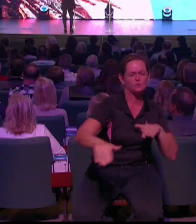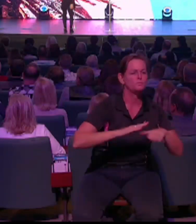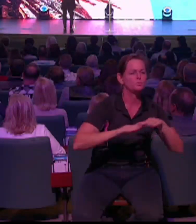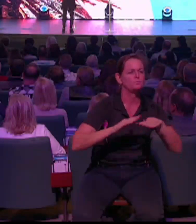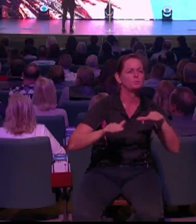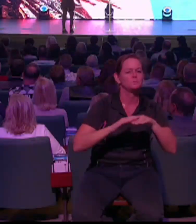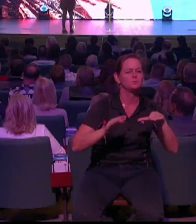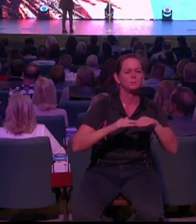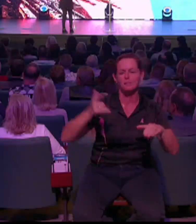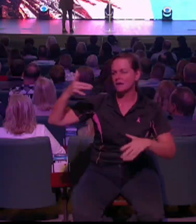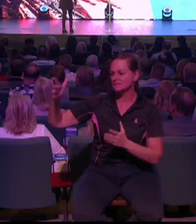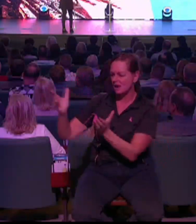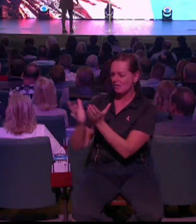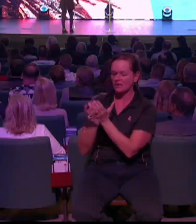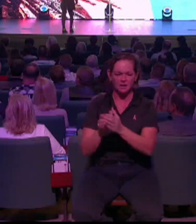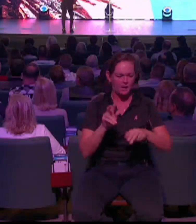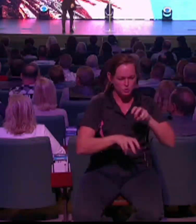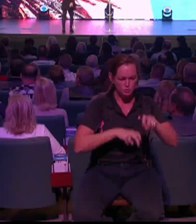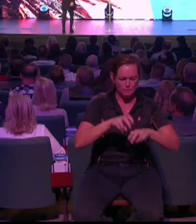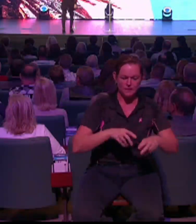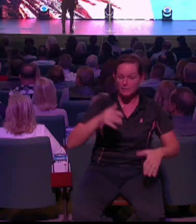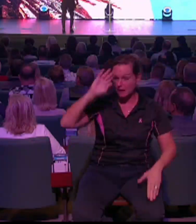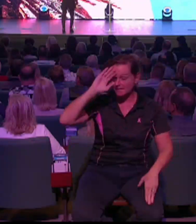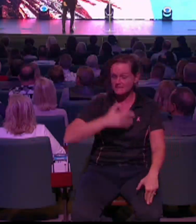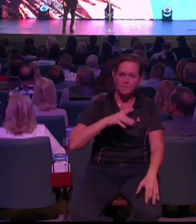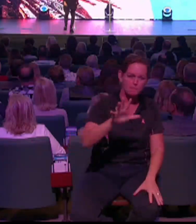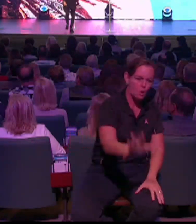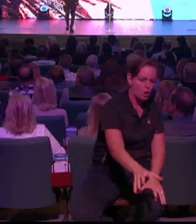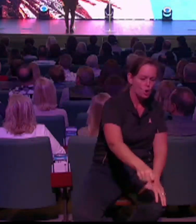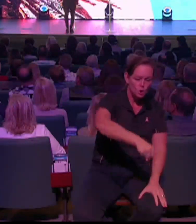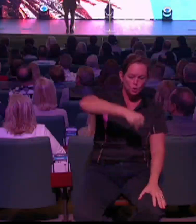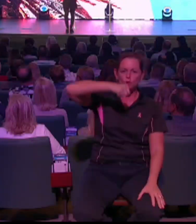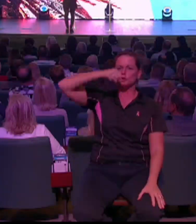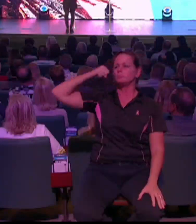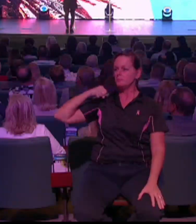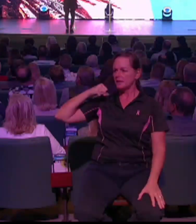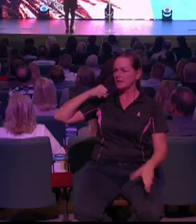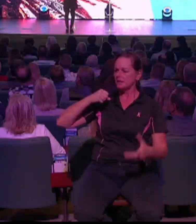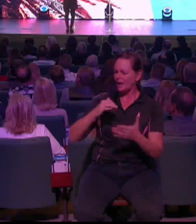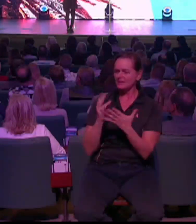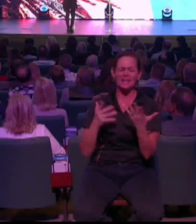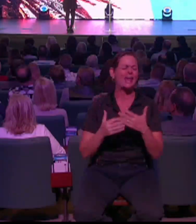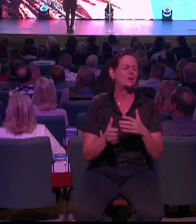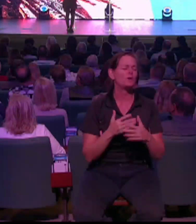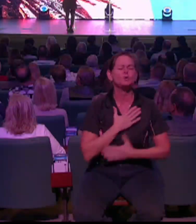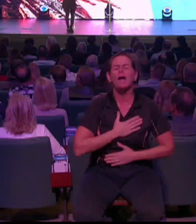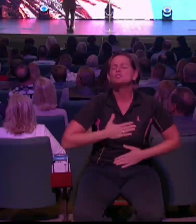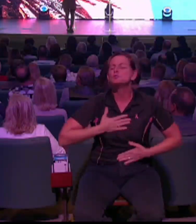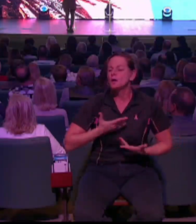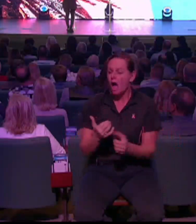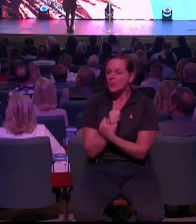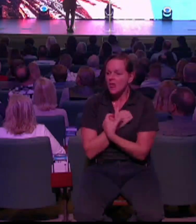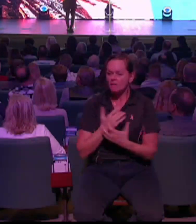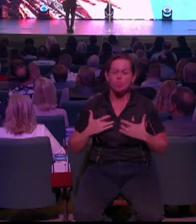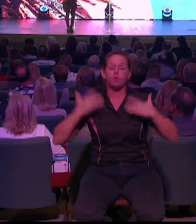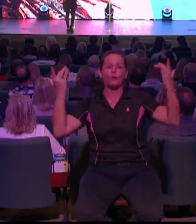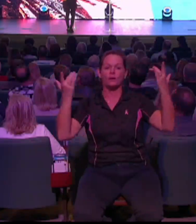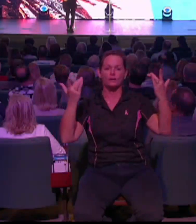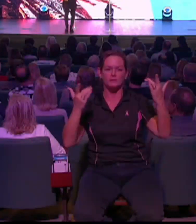son finally had to just grab me and pull me in when he got to his feet down. But we loved it. He love danger. And